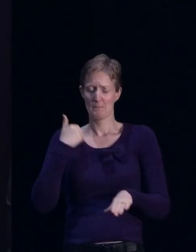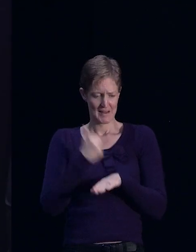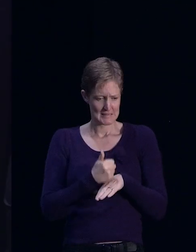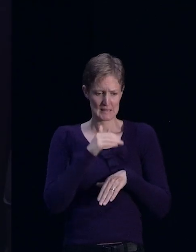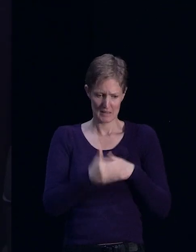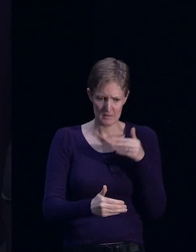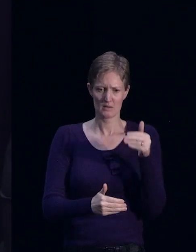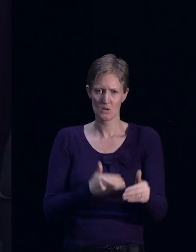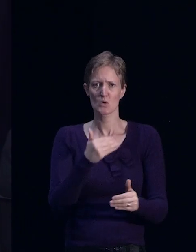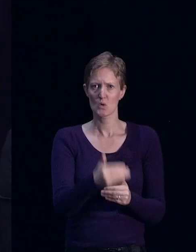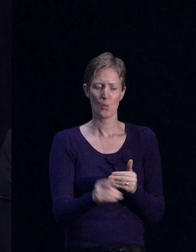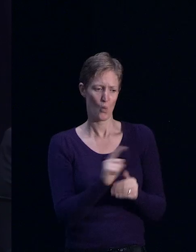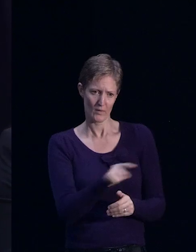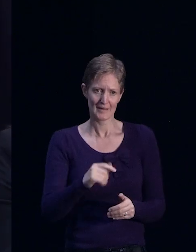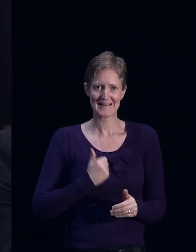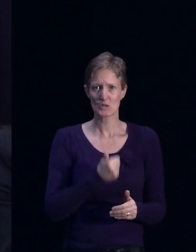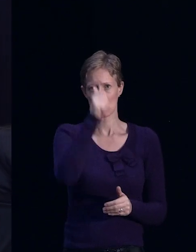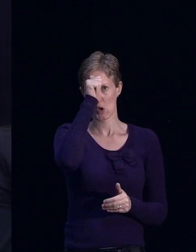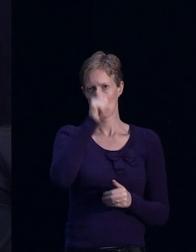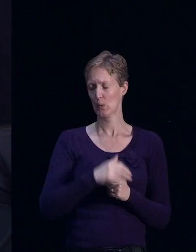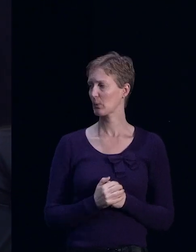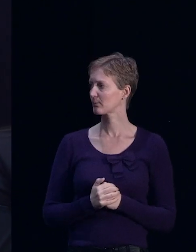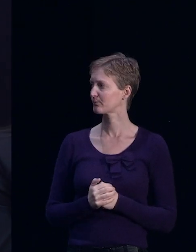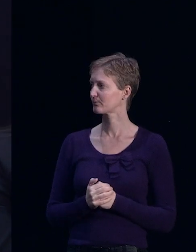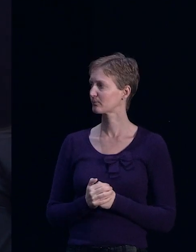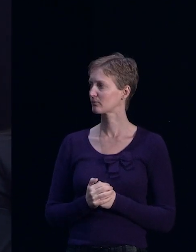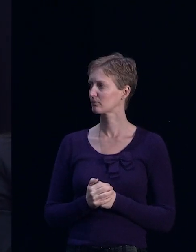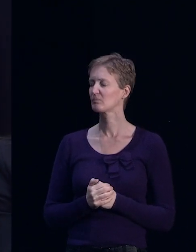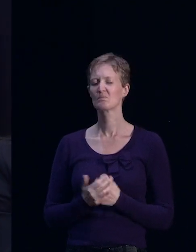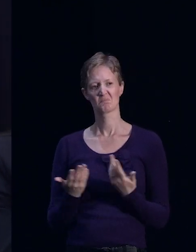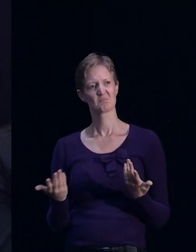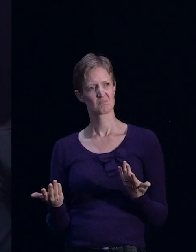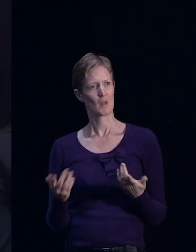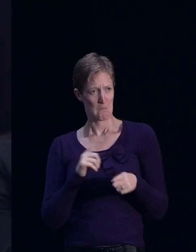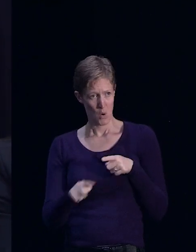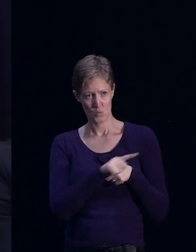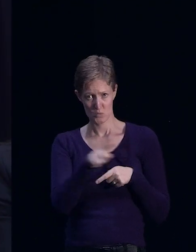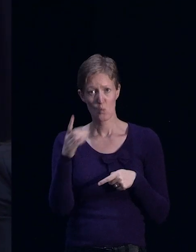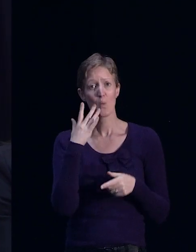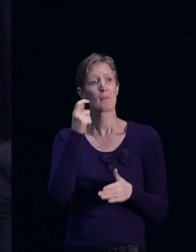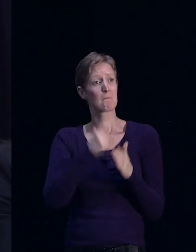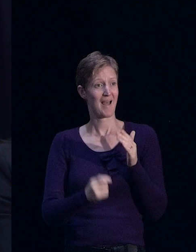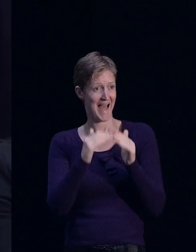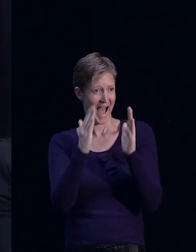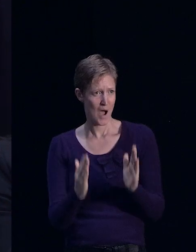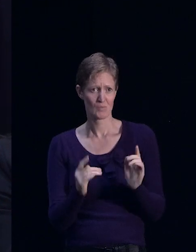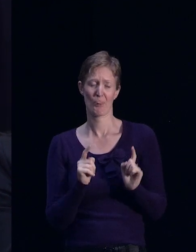think about. Yeah. Okay. Obviously, so for most people, purchasing a property is the single most